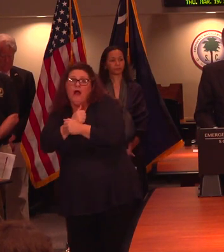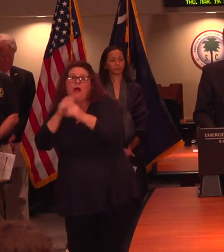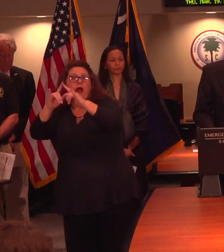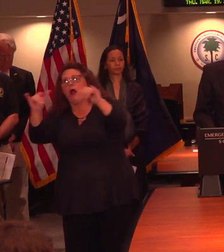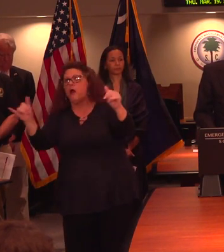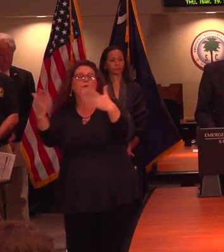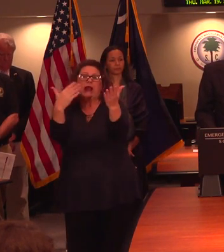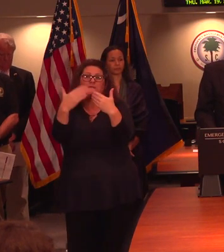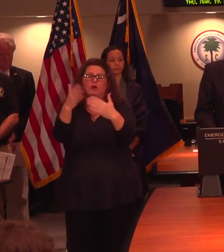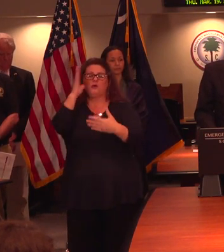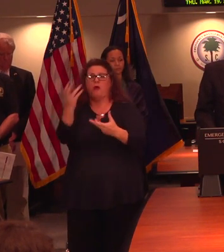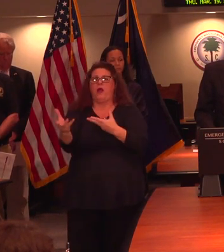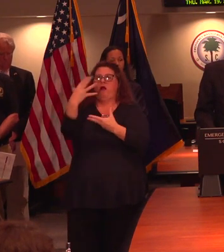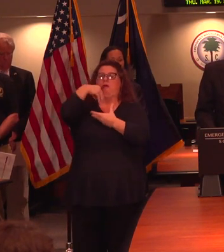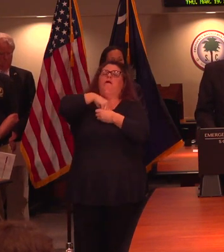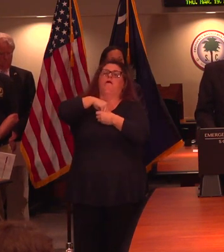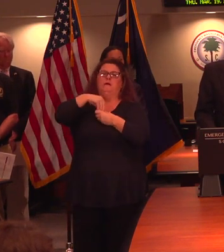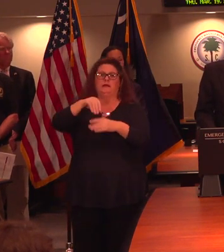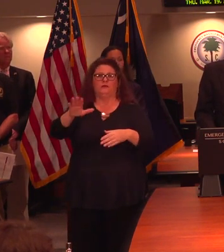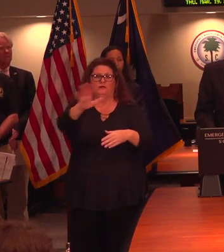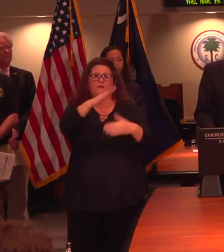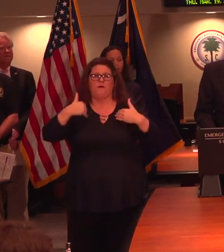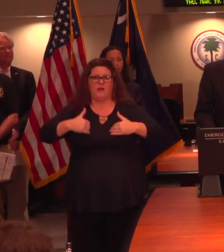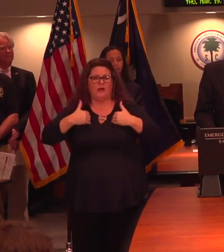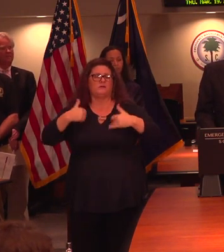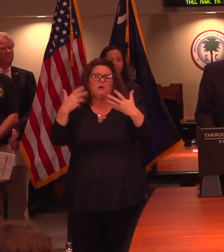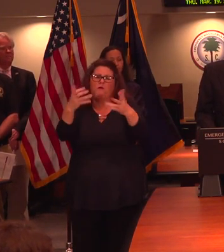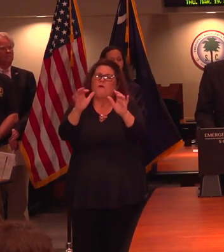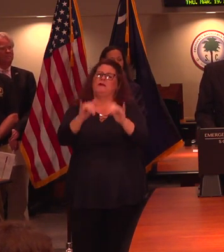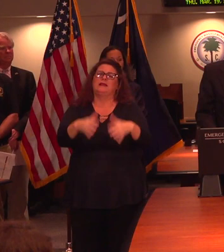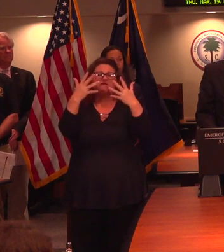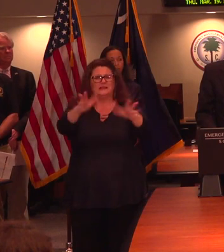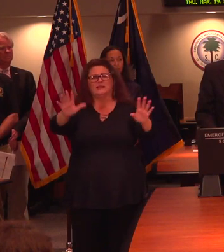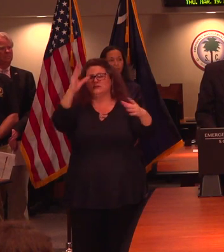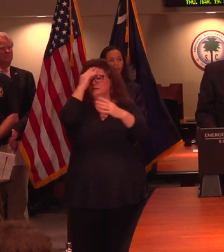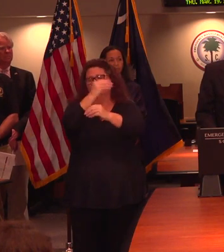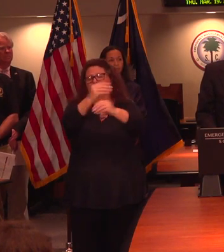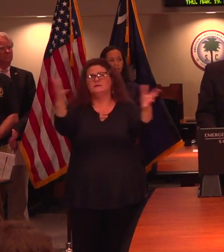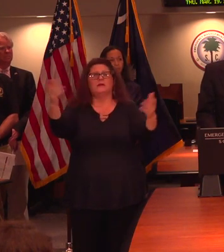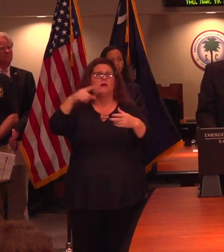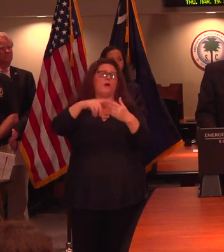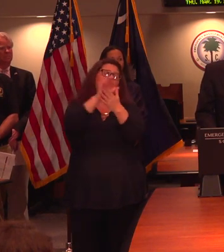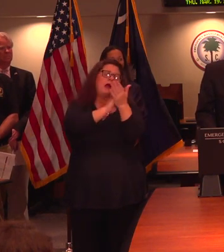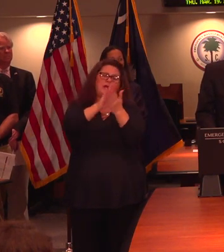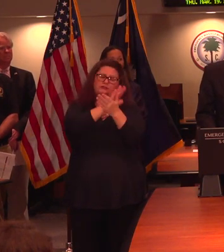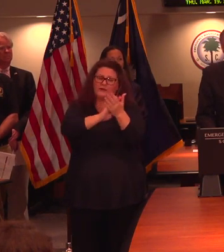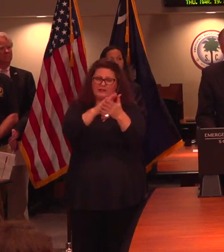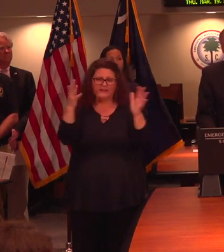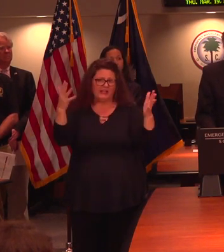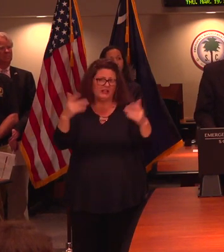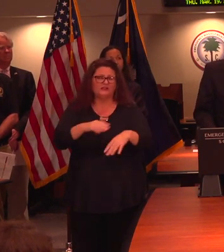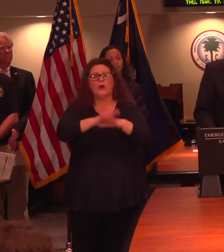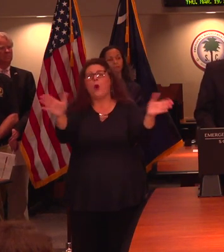if we are going to prevent this spread, we have to follow the rules that have been pronounced all over the country, which is washing your hands, don't